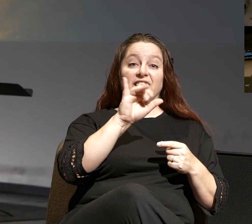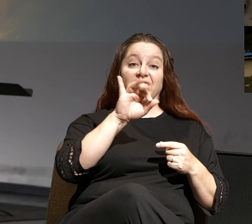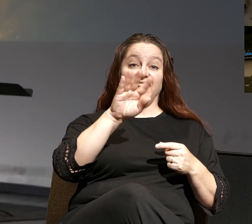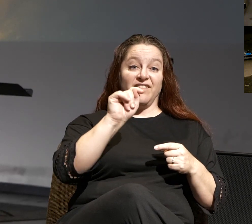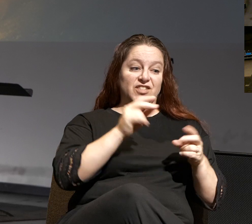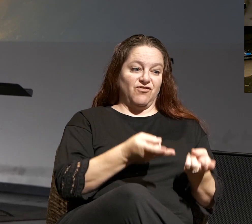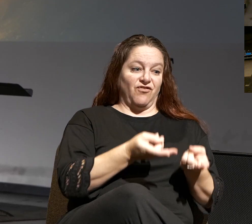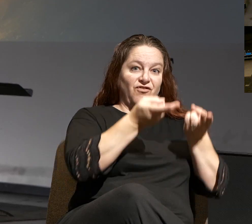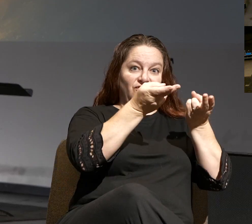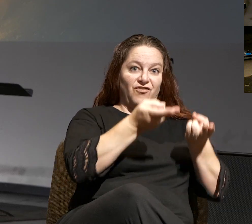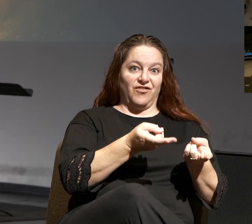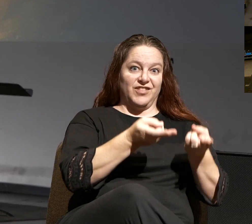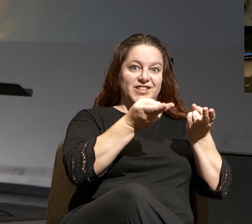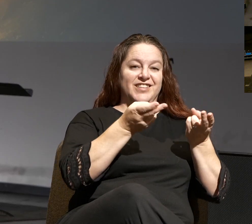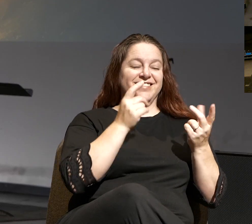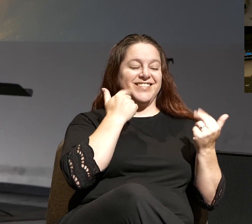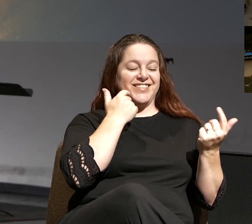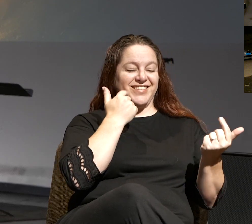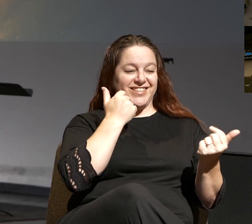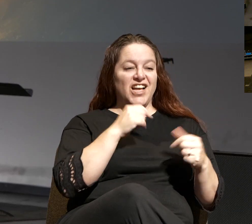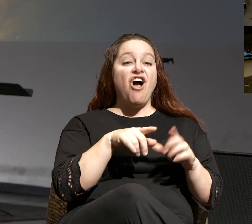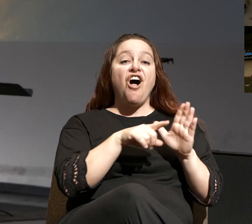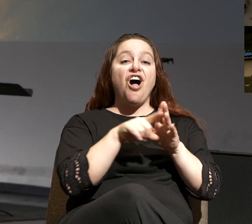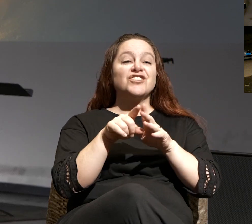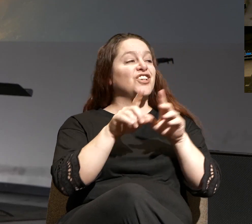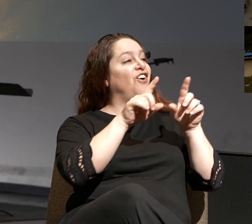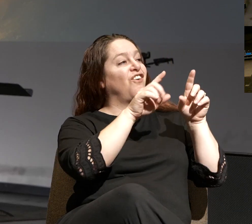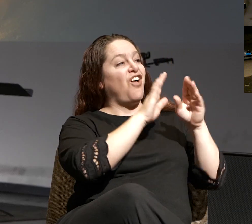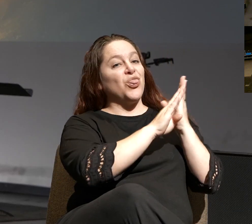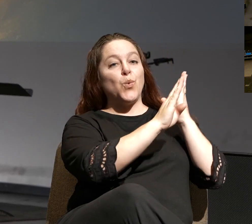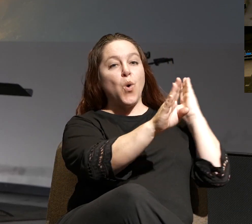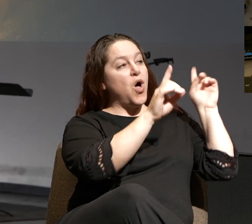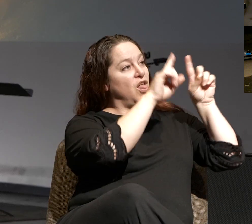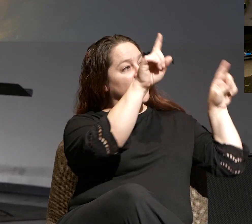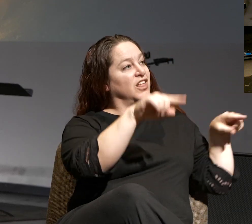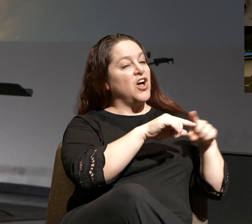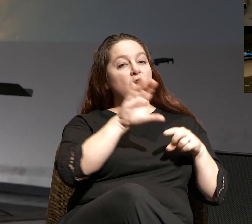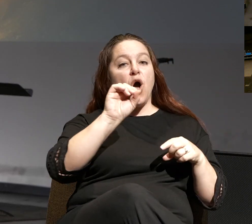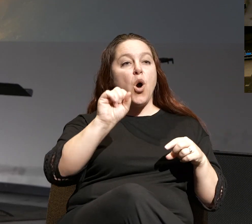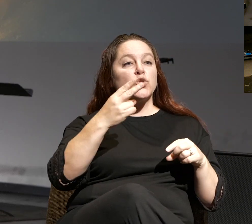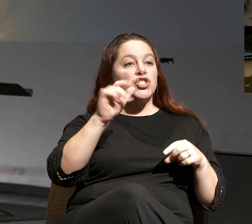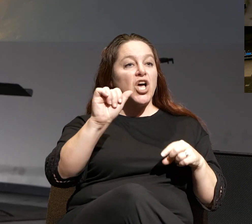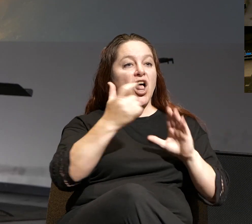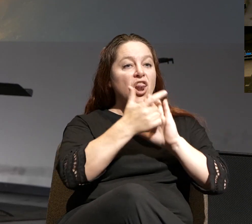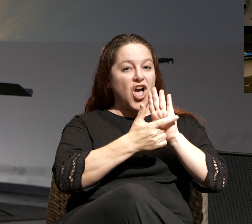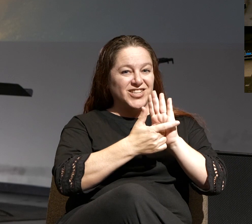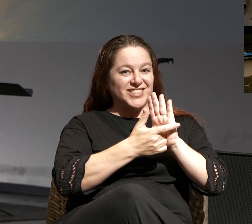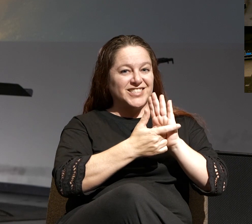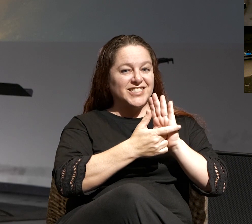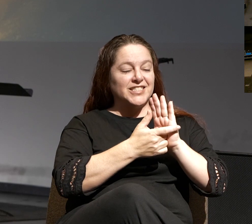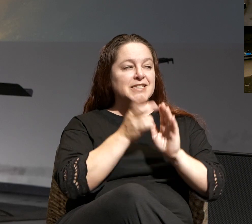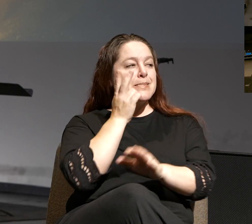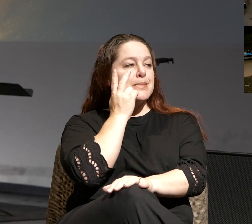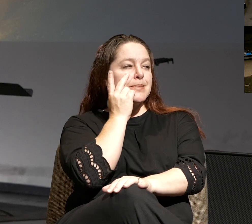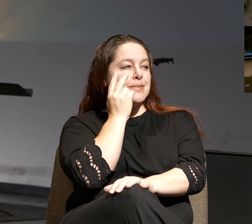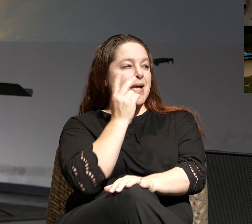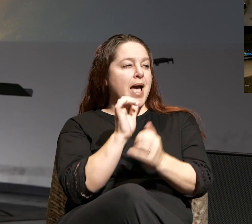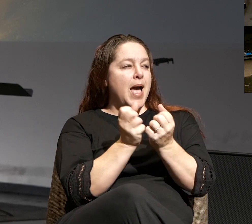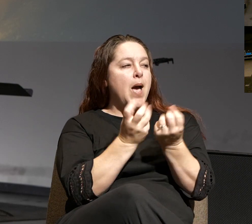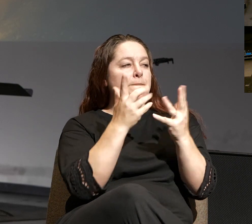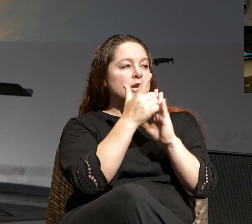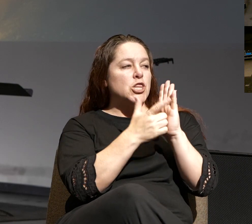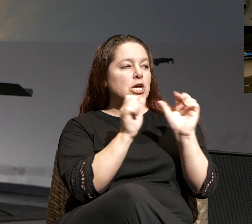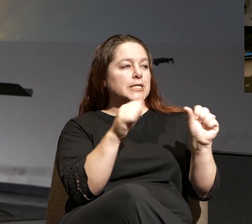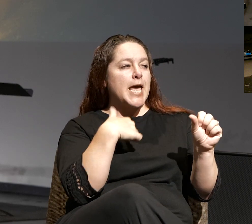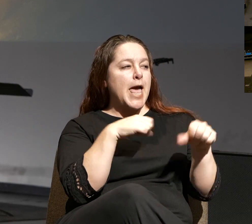but then also showing me on the wall the list of OSHA laws, and then seeing how many of those laws I could